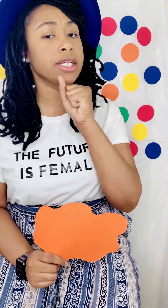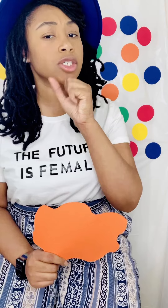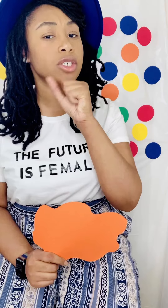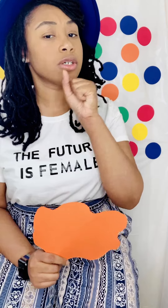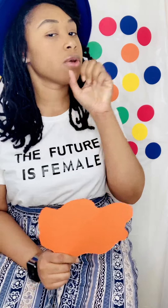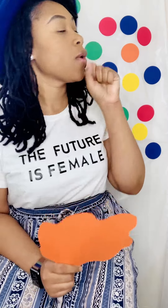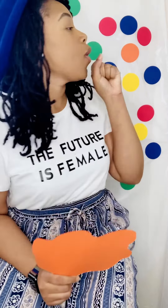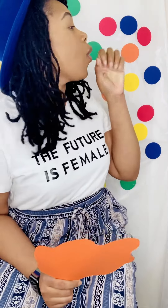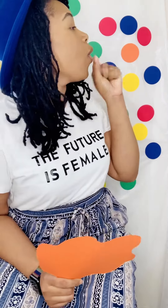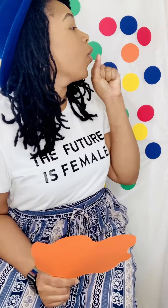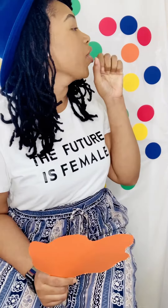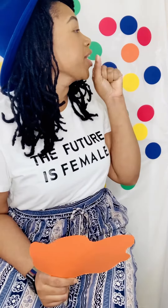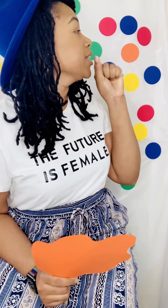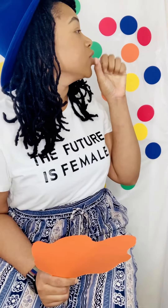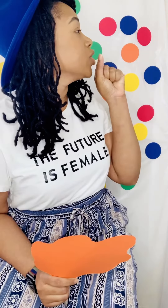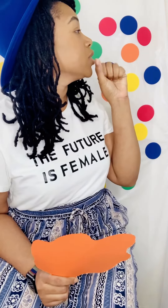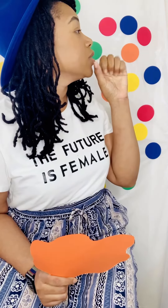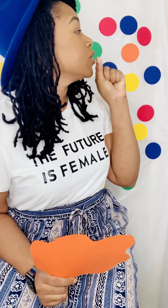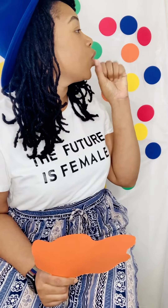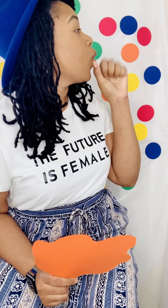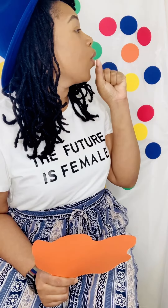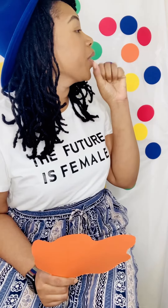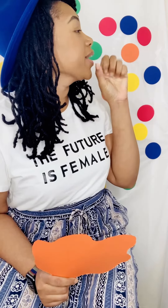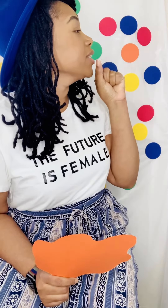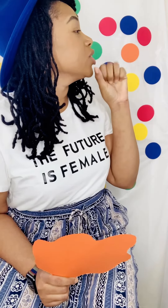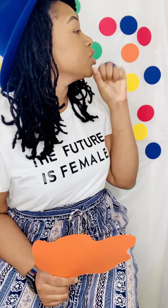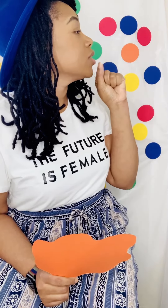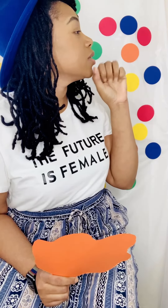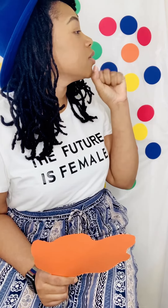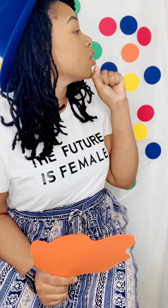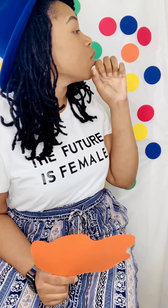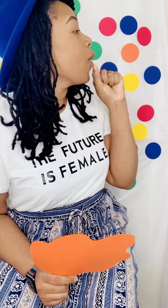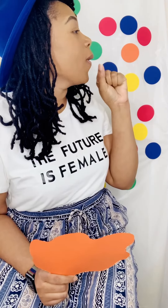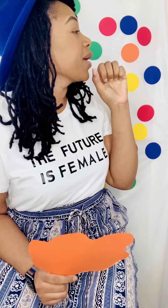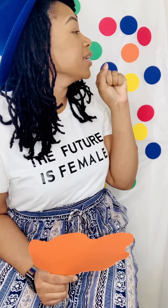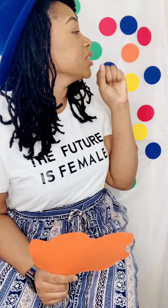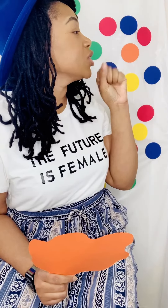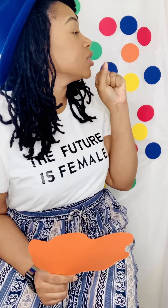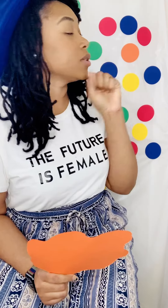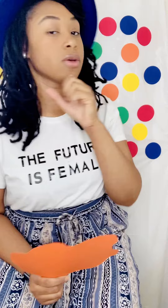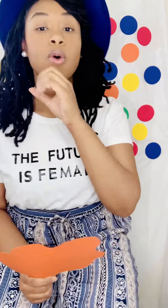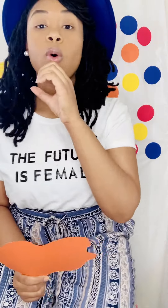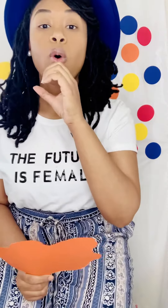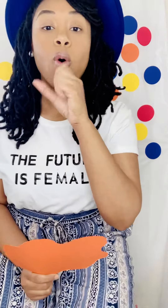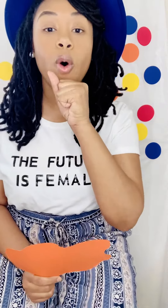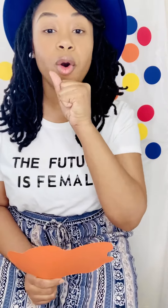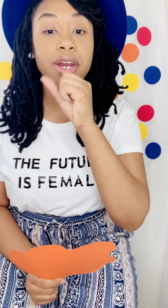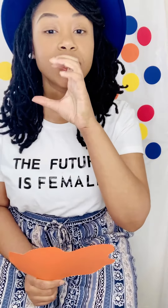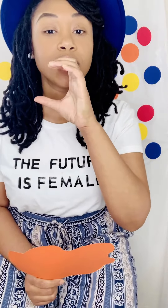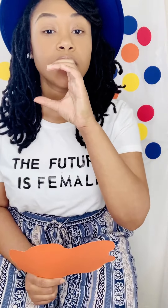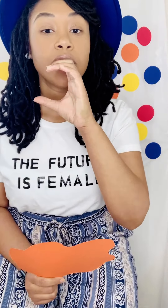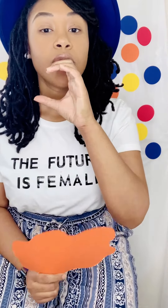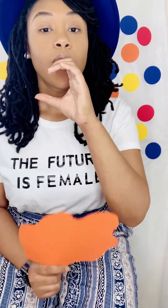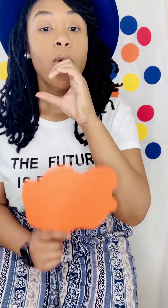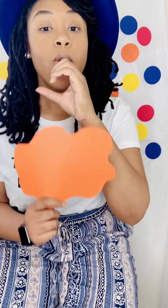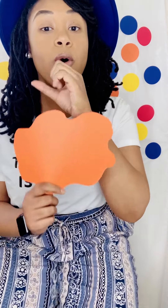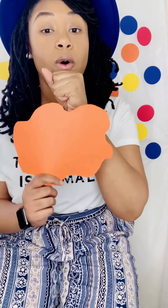orange orange orange orange orange